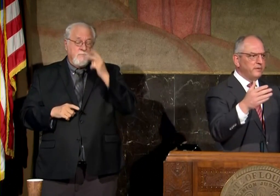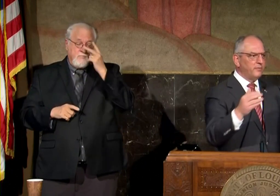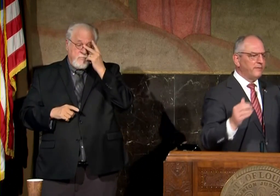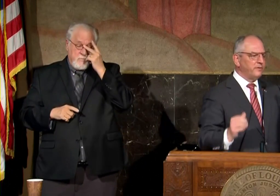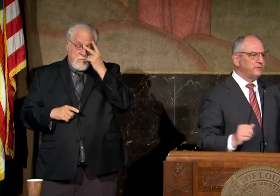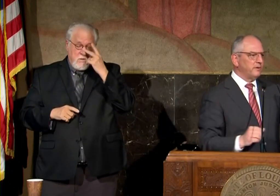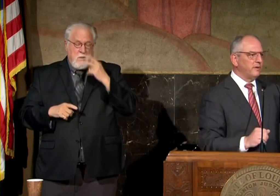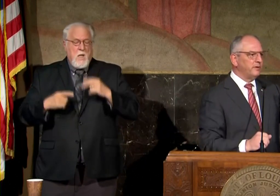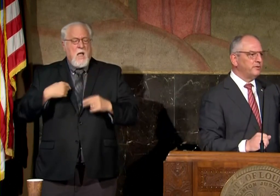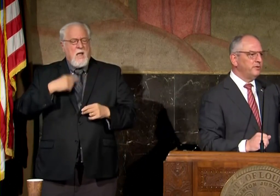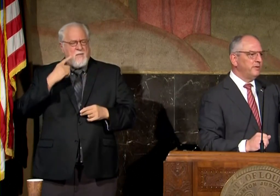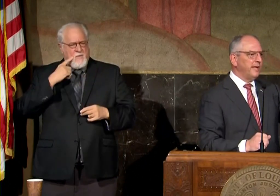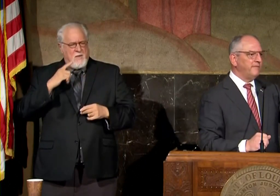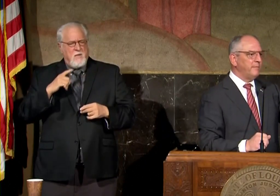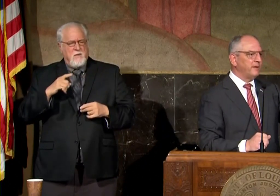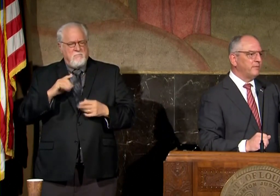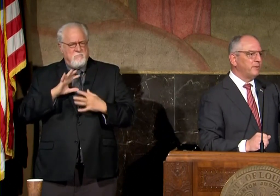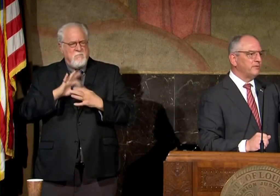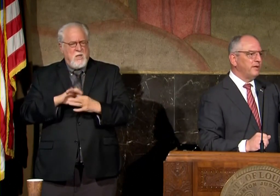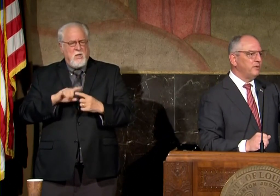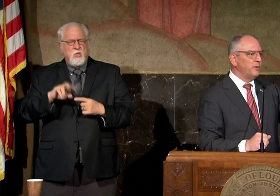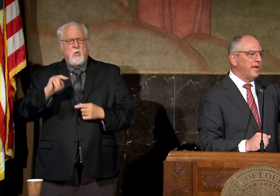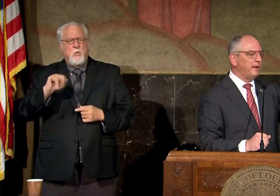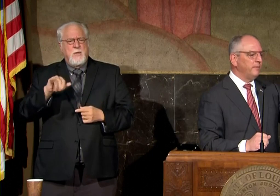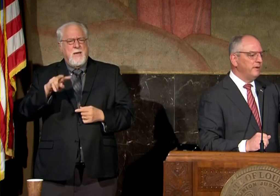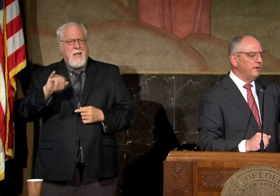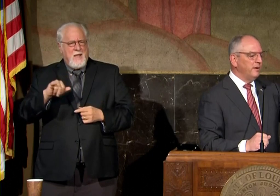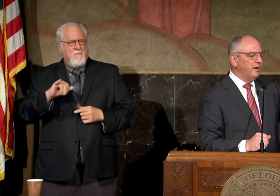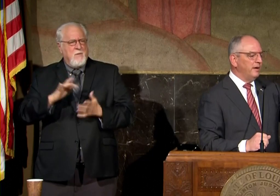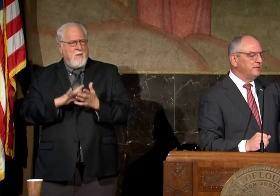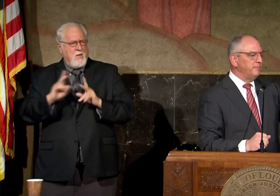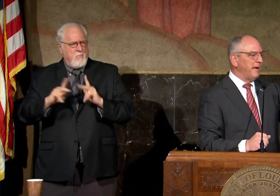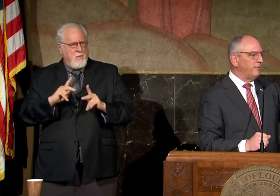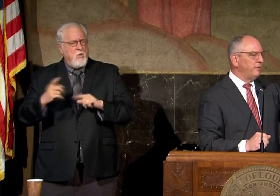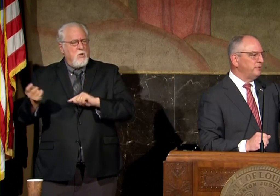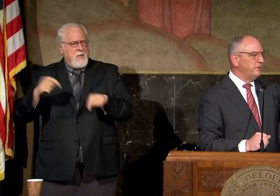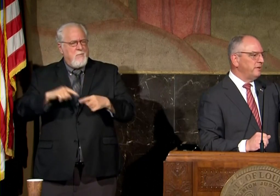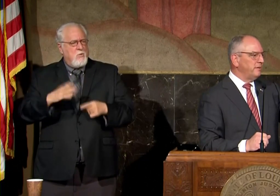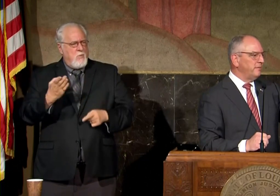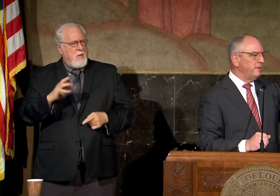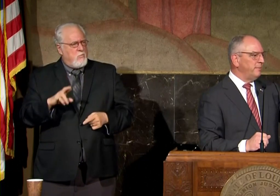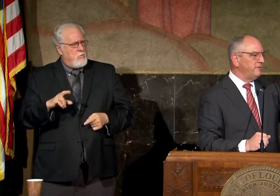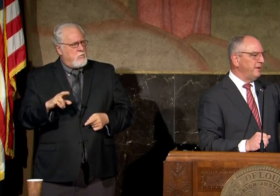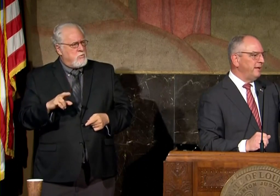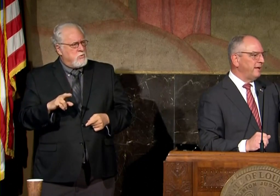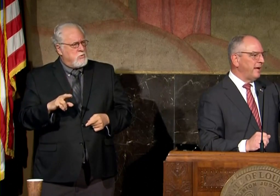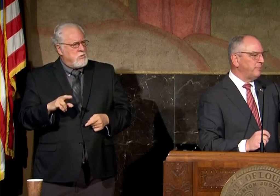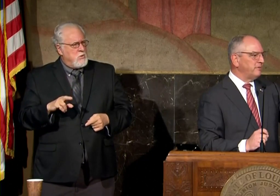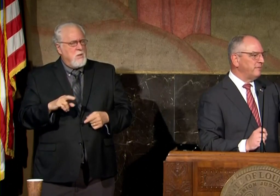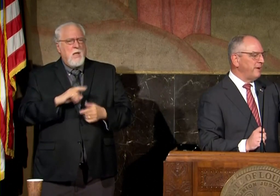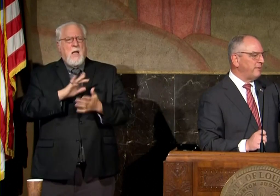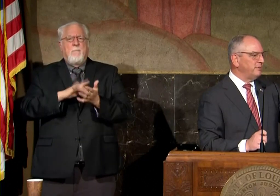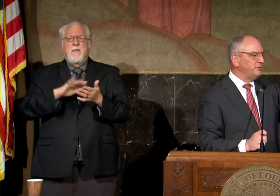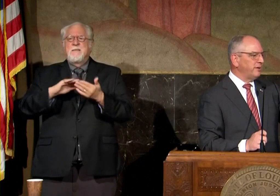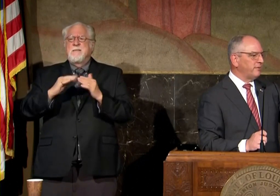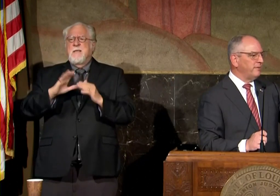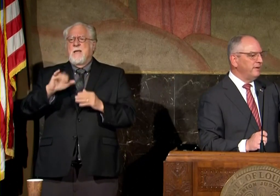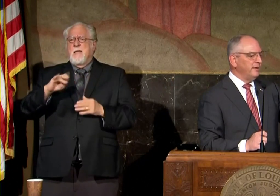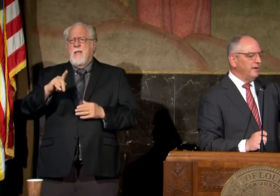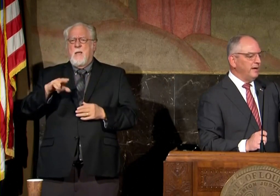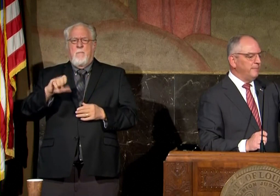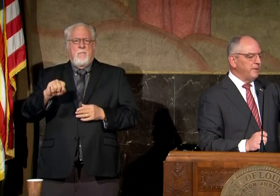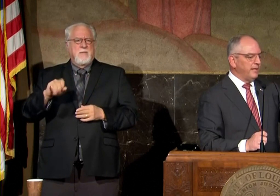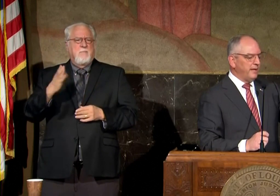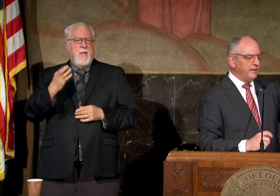there was a reference earlier to the navy medical personnel who came uh to baton rouge to the mid-city campus of baton rouge general